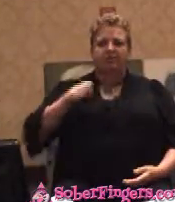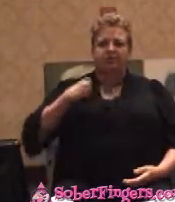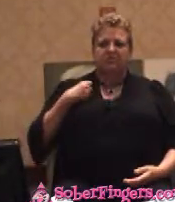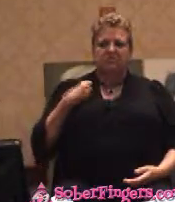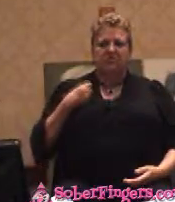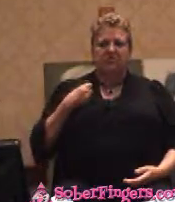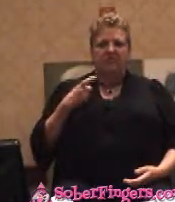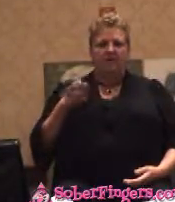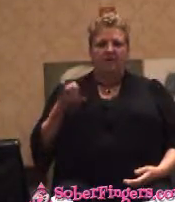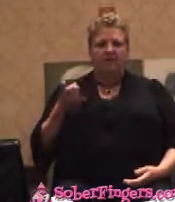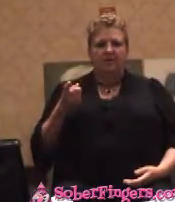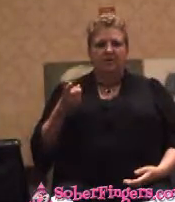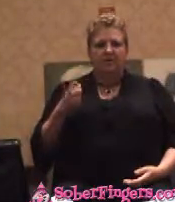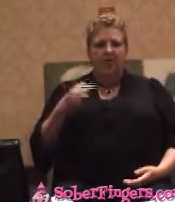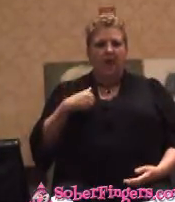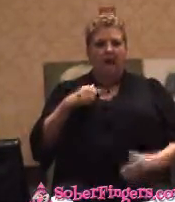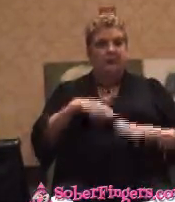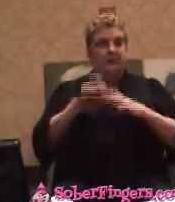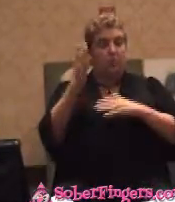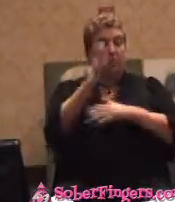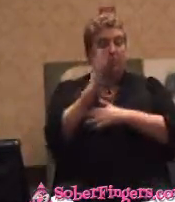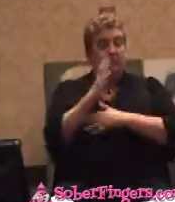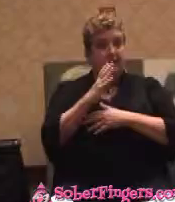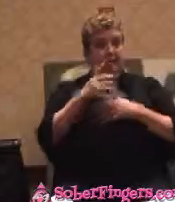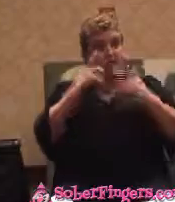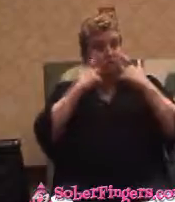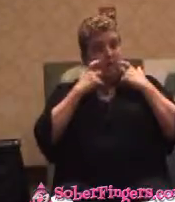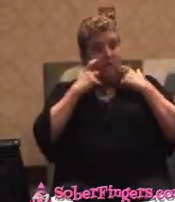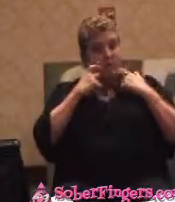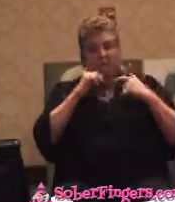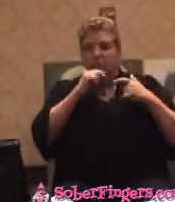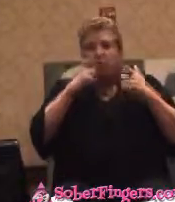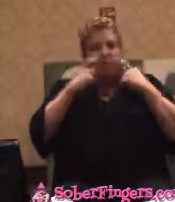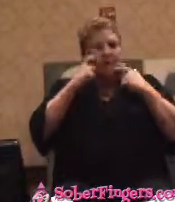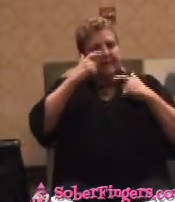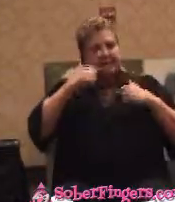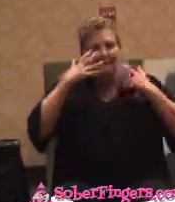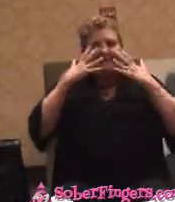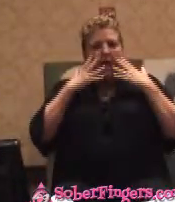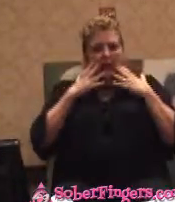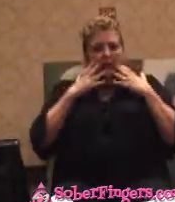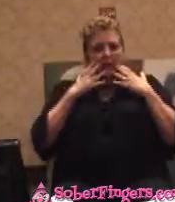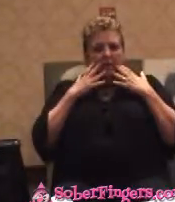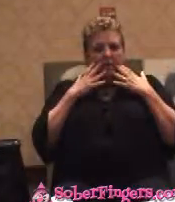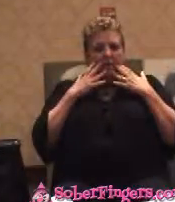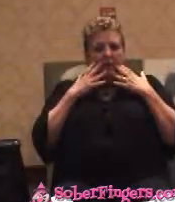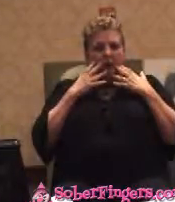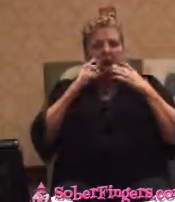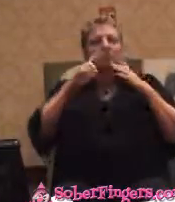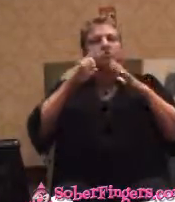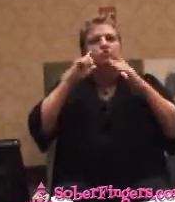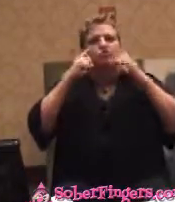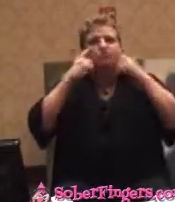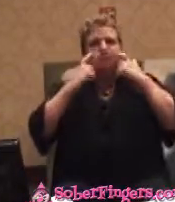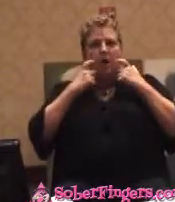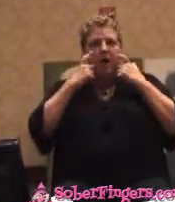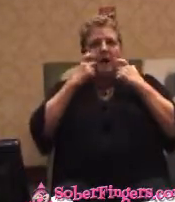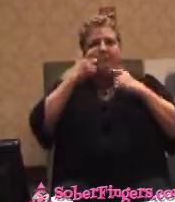because I was crying worse than he was. And I wasn't crying because I was sad. I'm crying because I'm grateful. I went from a moment of